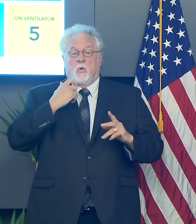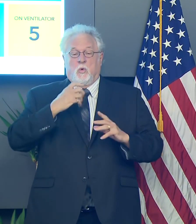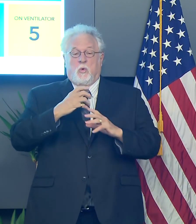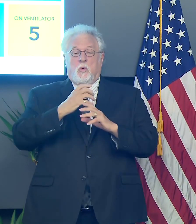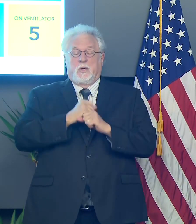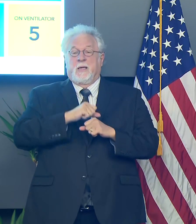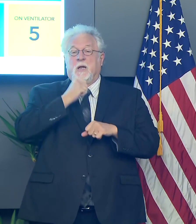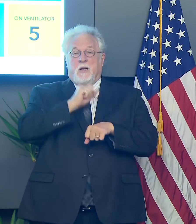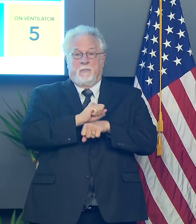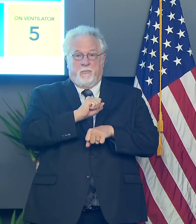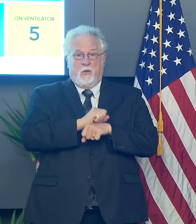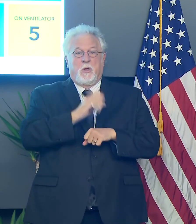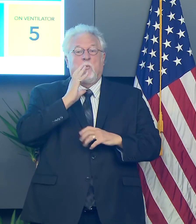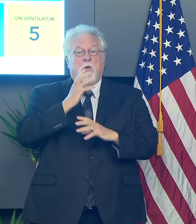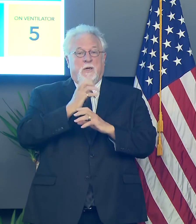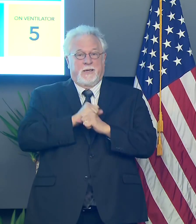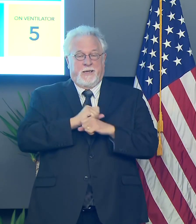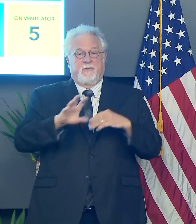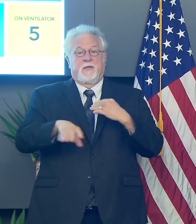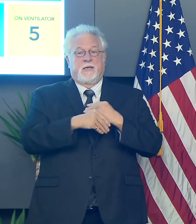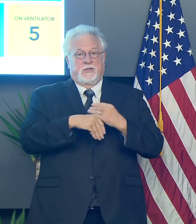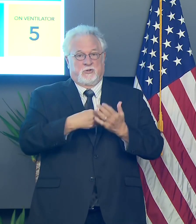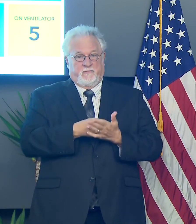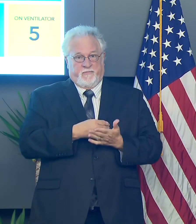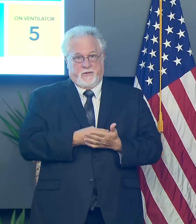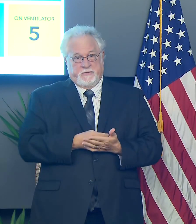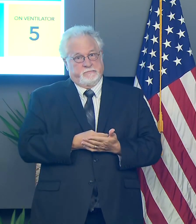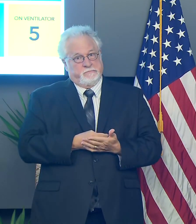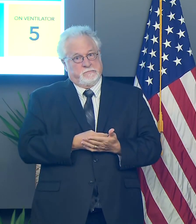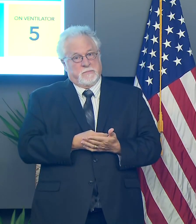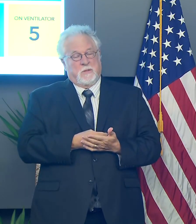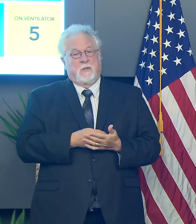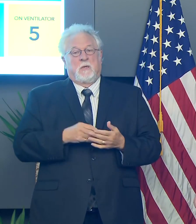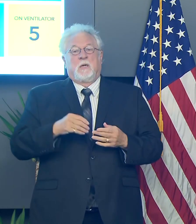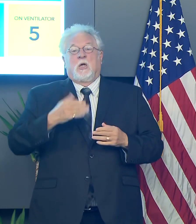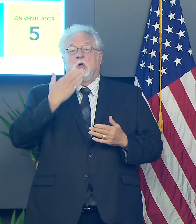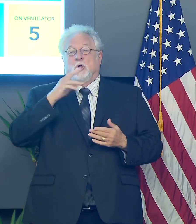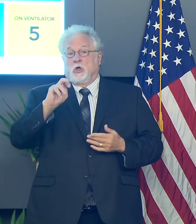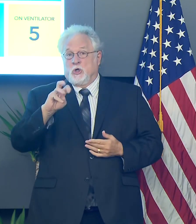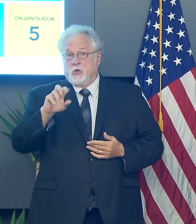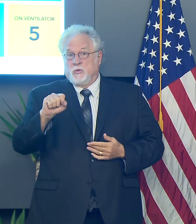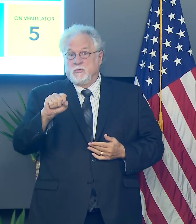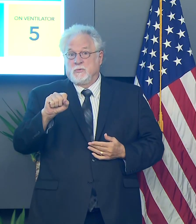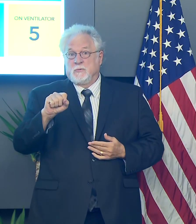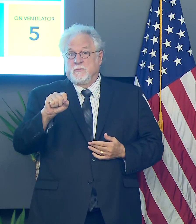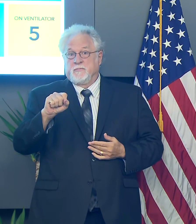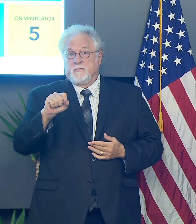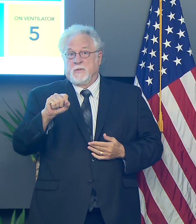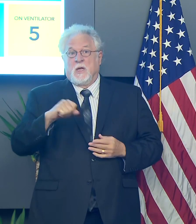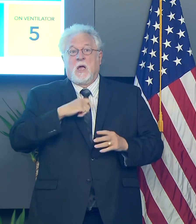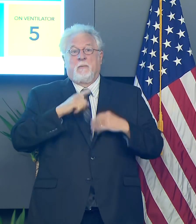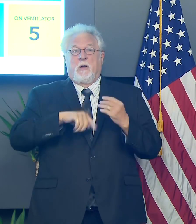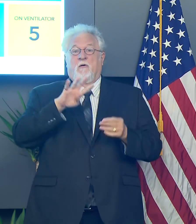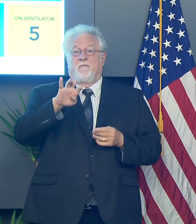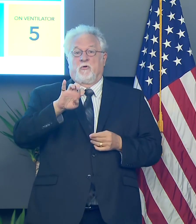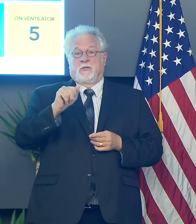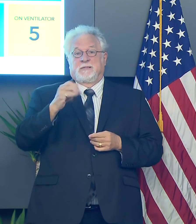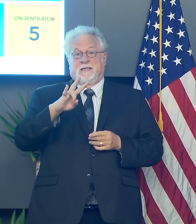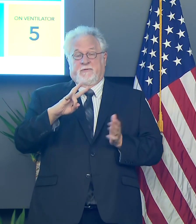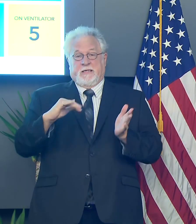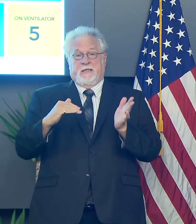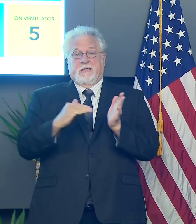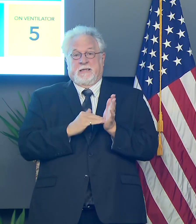unemployment in Louisiana will get this additional funding. Um, the good news is, uh, about 417